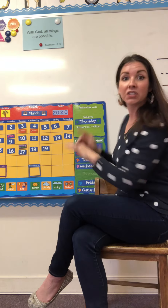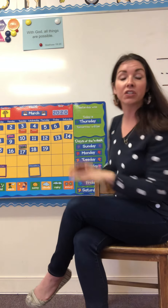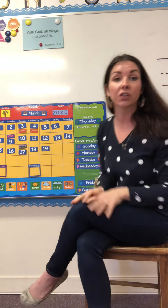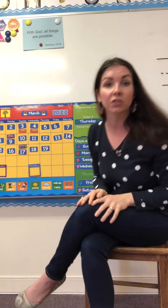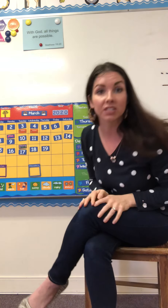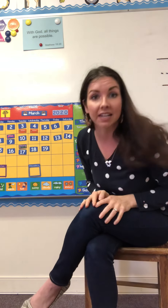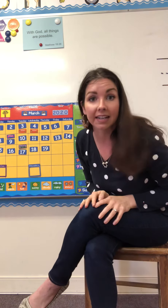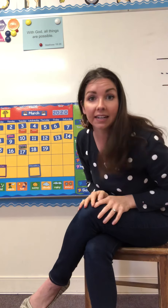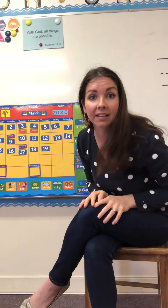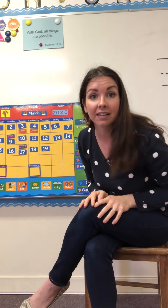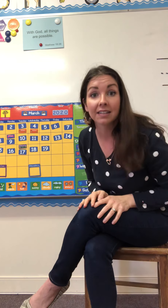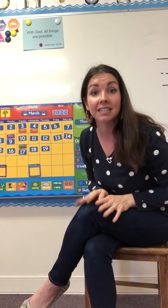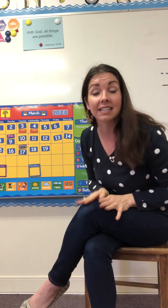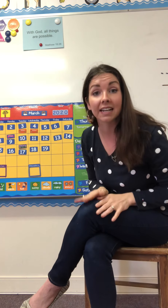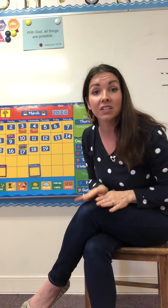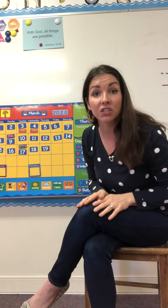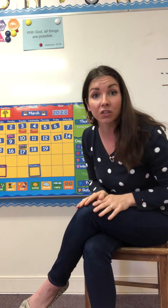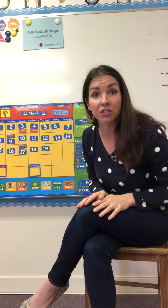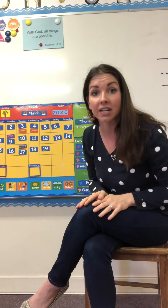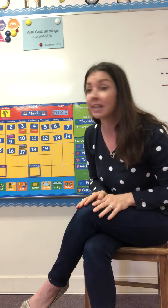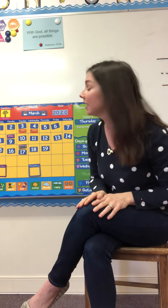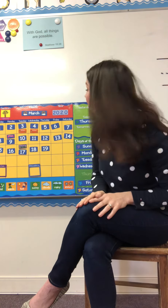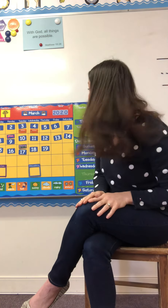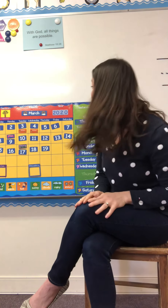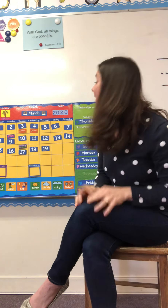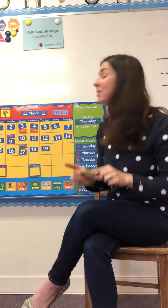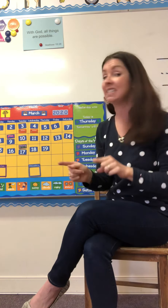Thursday, today is Thursday, that means